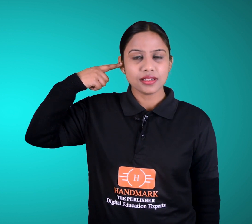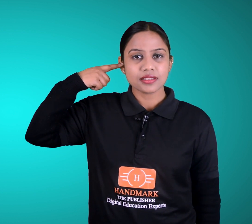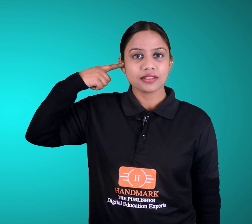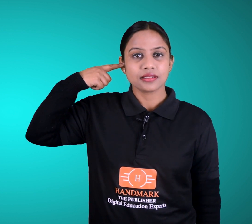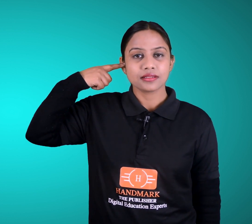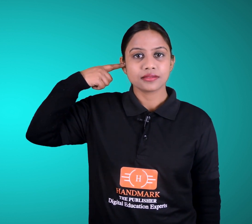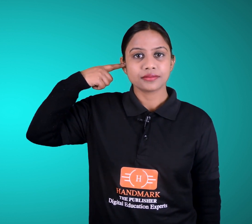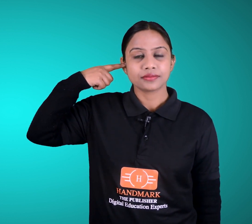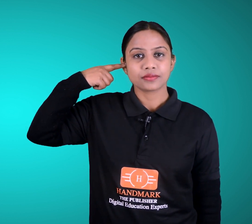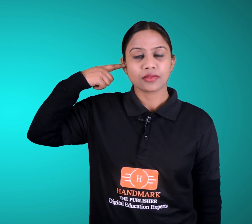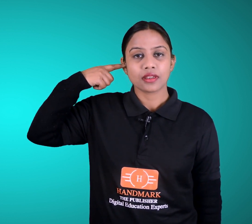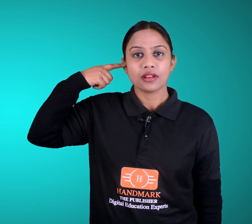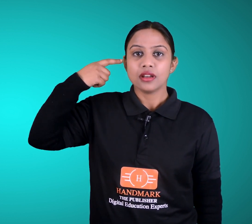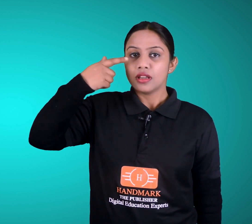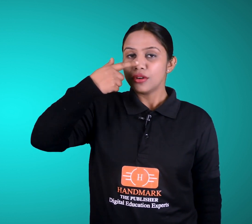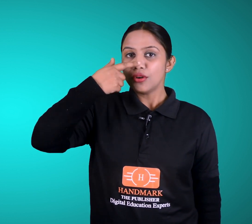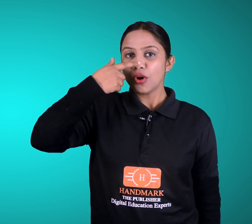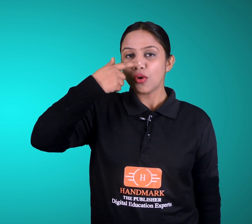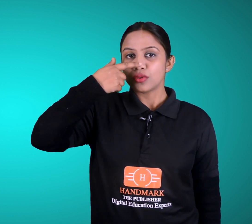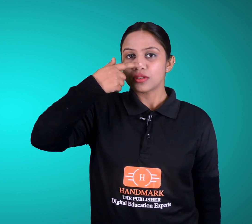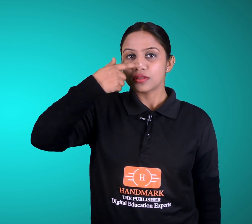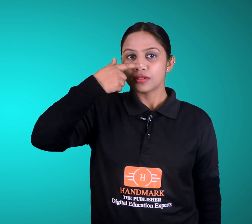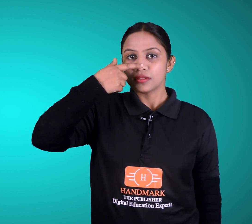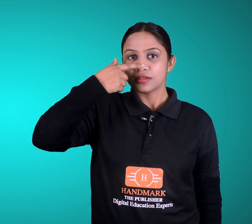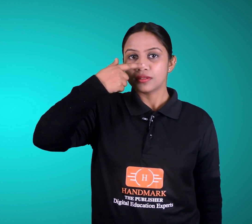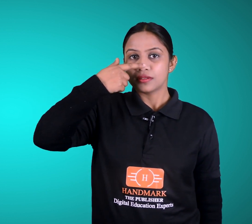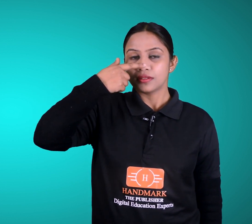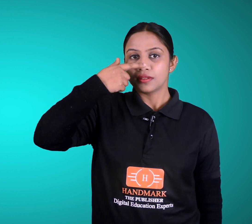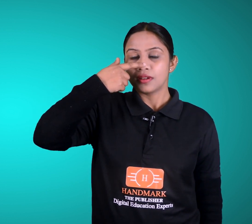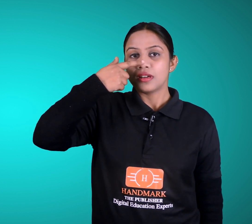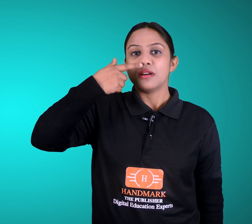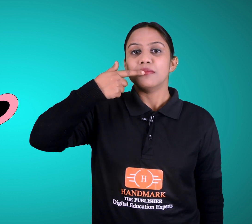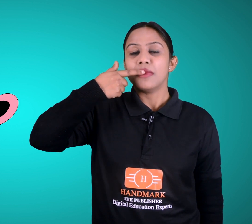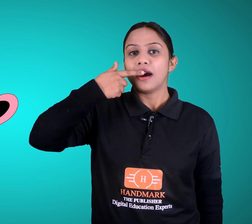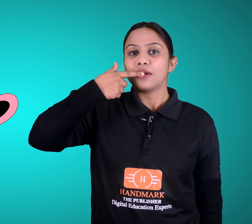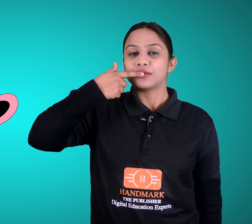nose mouth